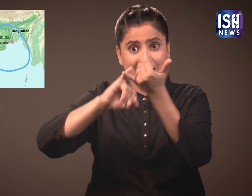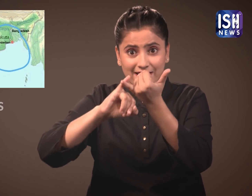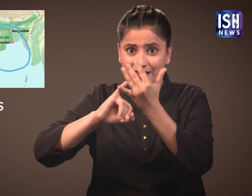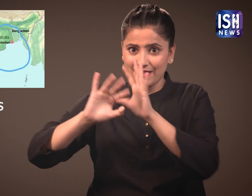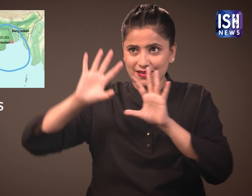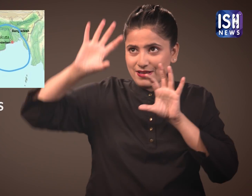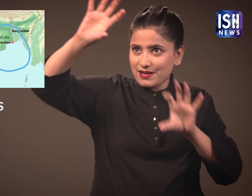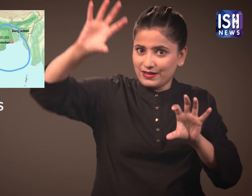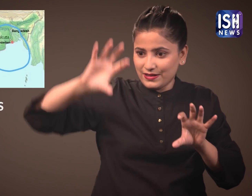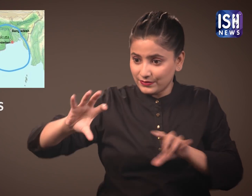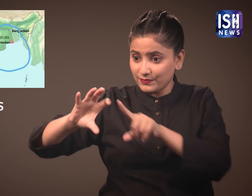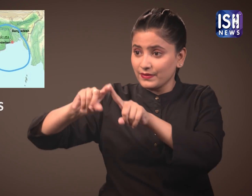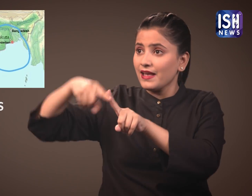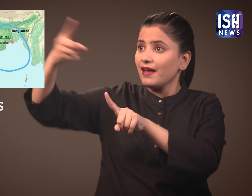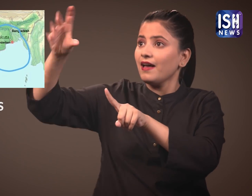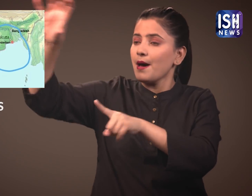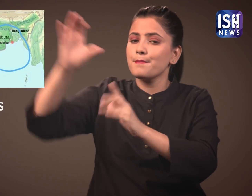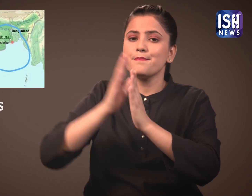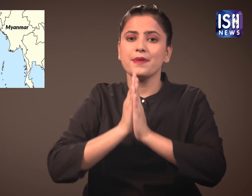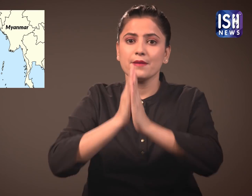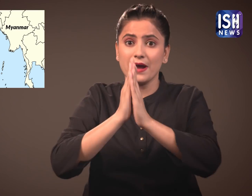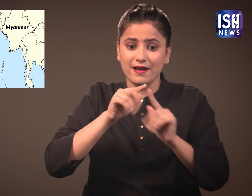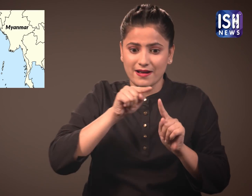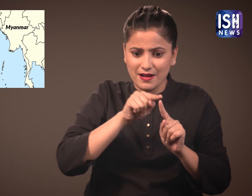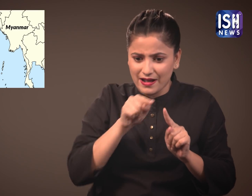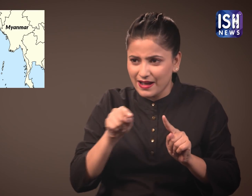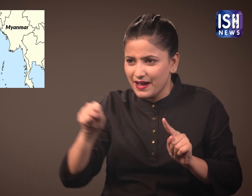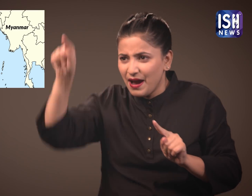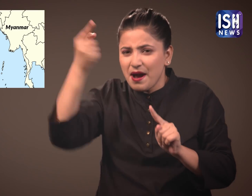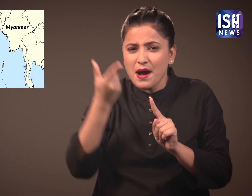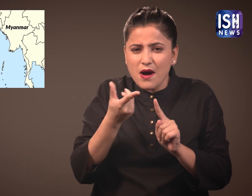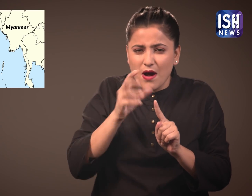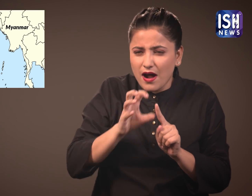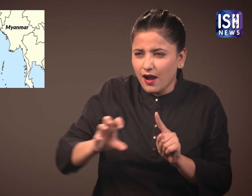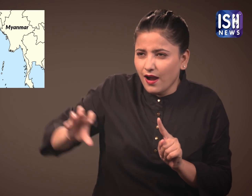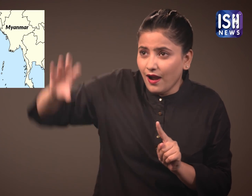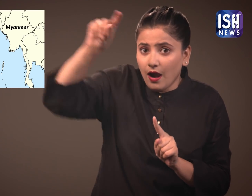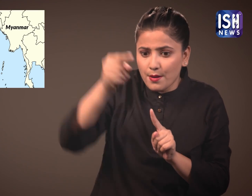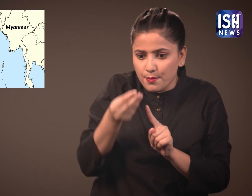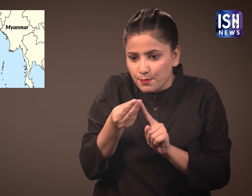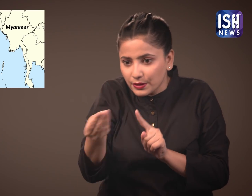to Myanmar are at risk of being flooded.